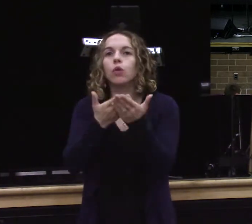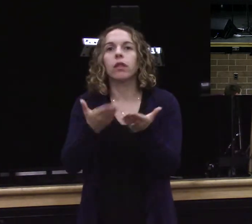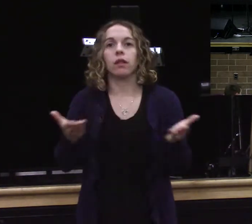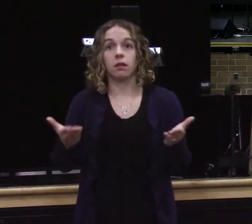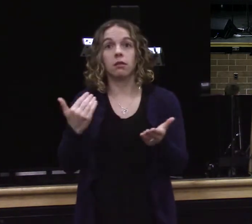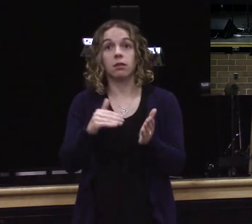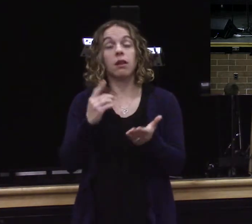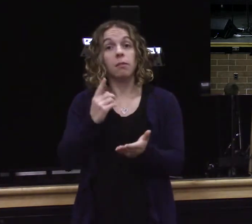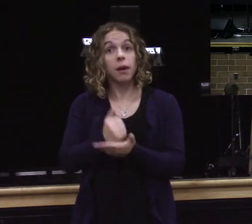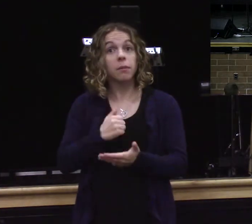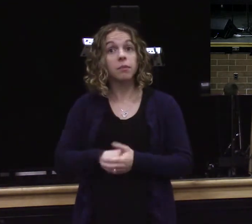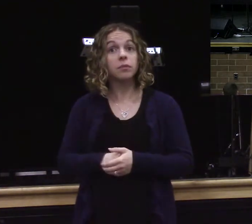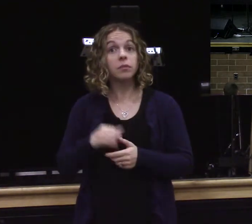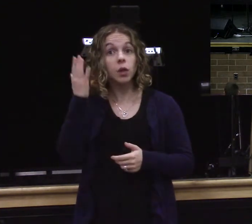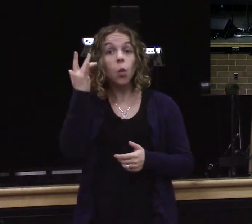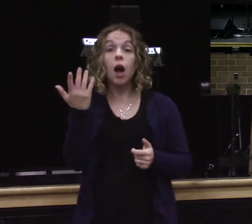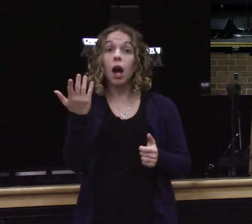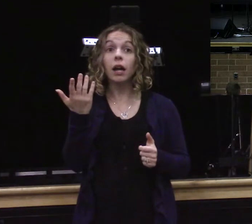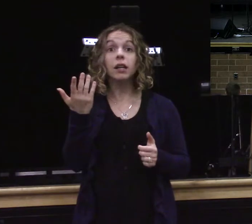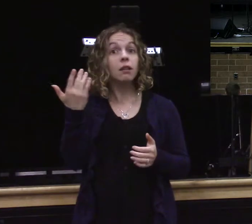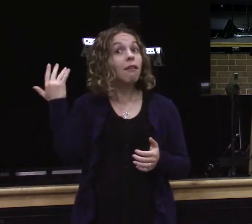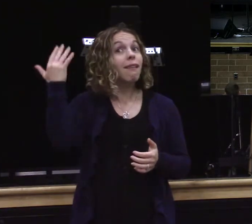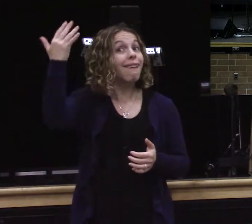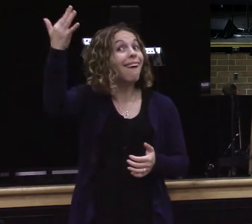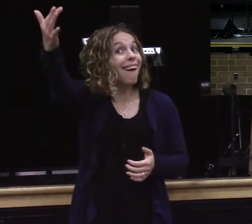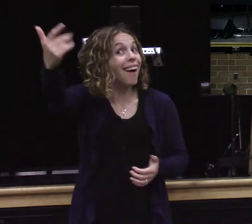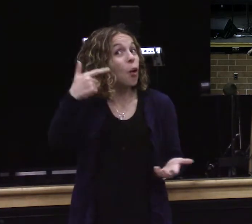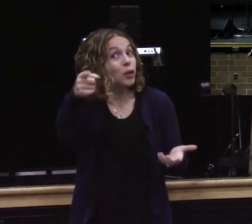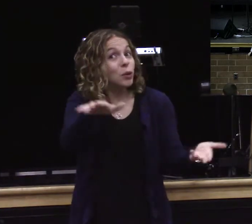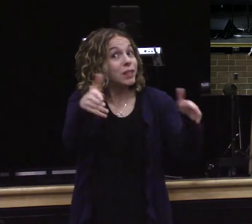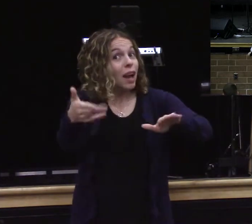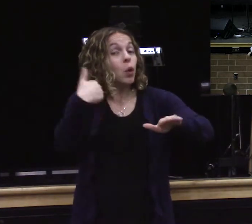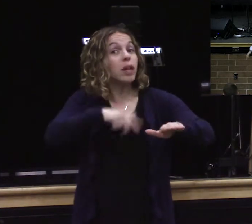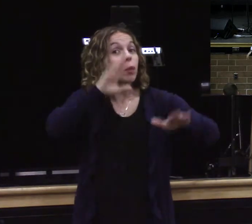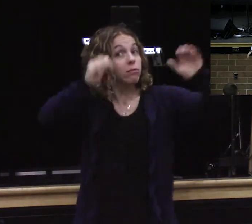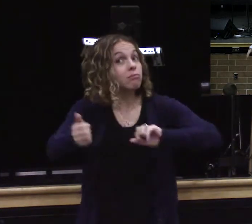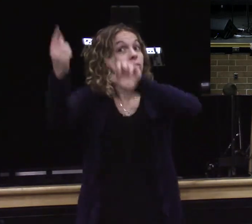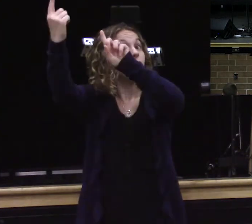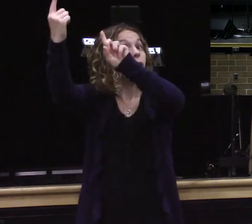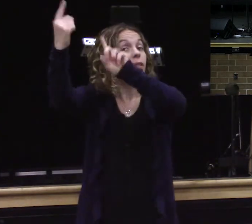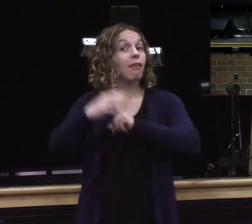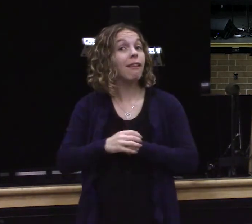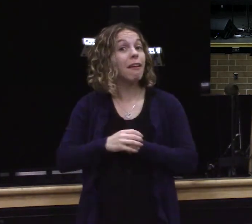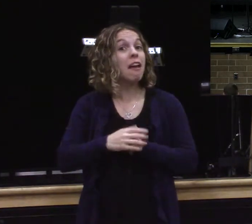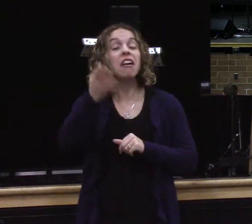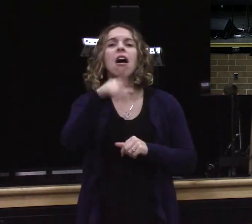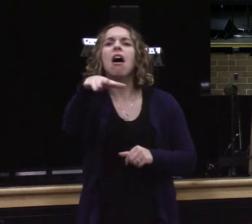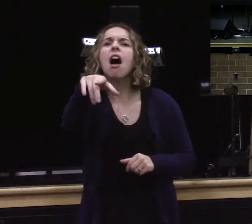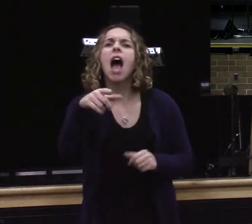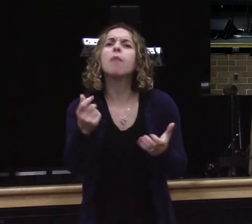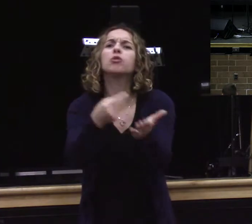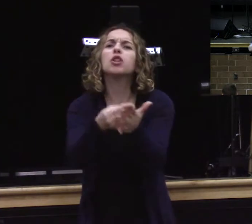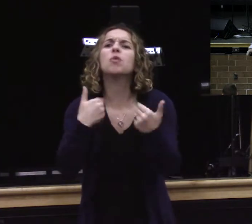Amen. Because there will be a day that we will stand before God. And he's not going to ask us about our